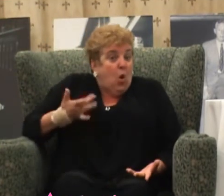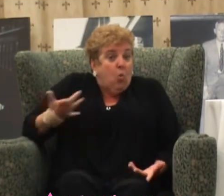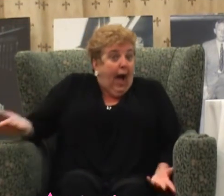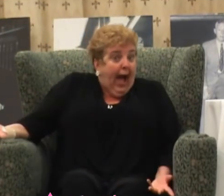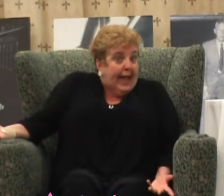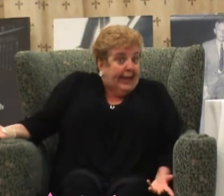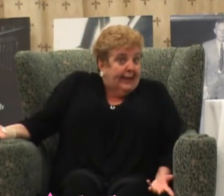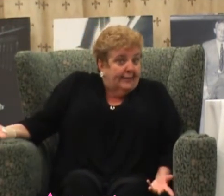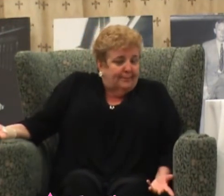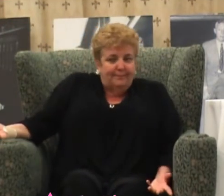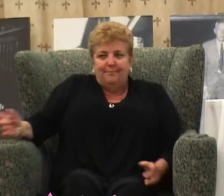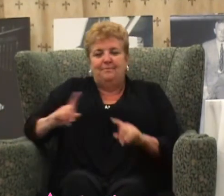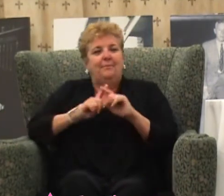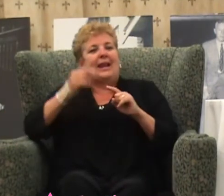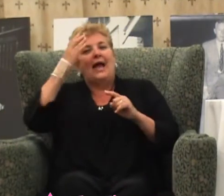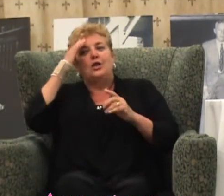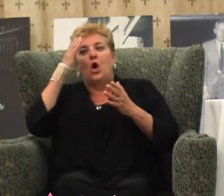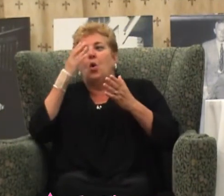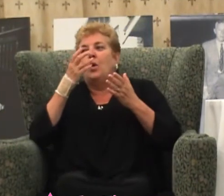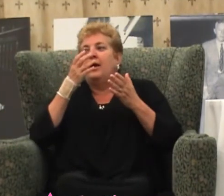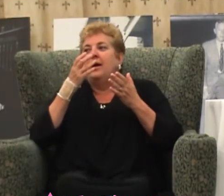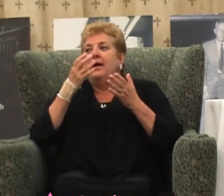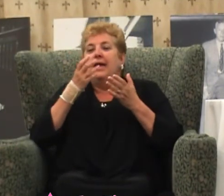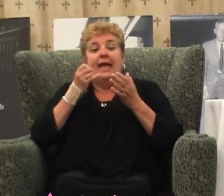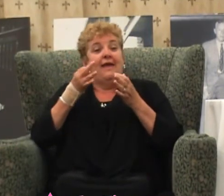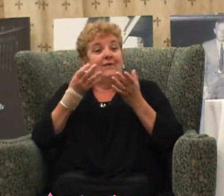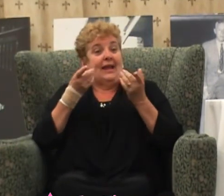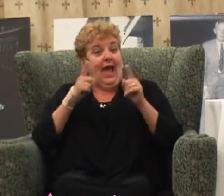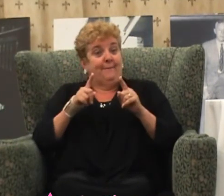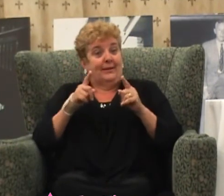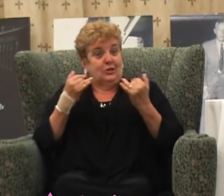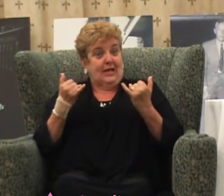But I know that if it happened today, I'd be a little restless, irritable, and discontented.